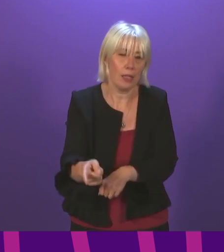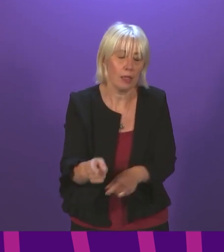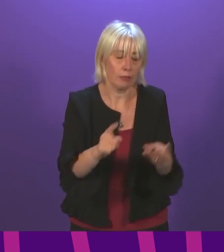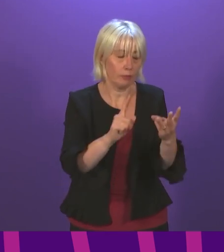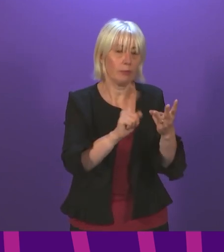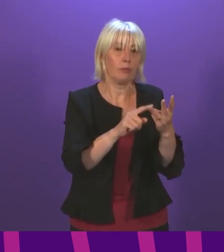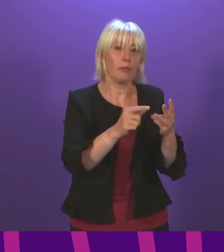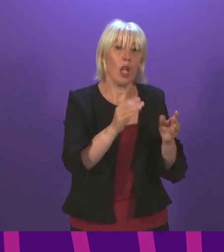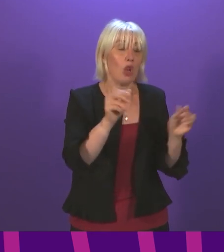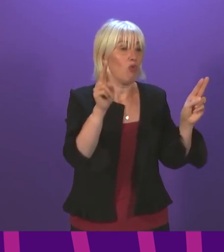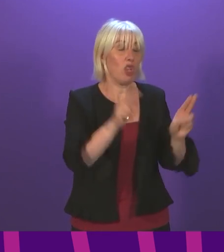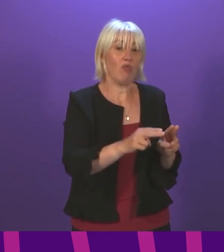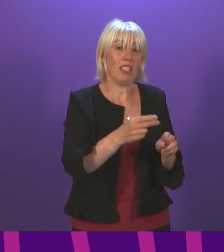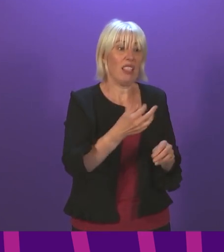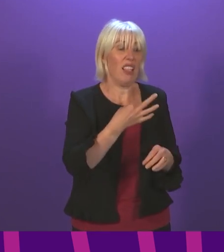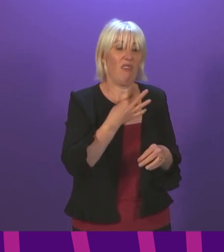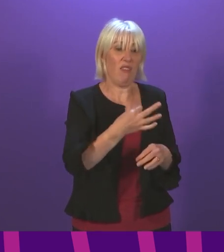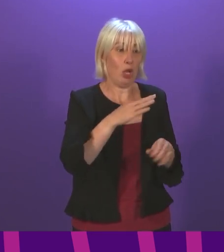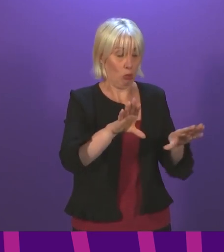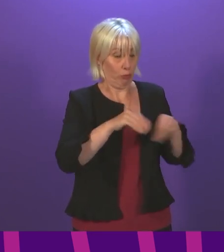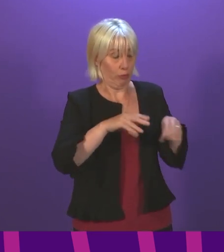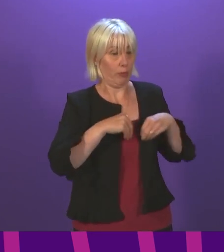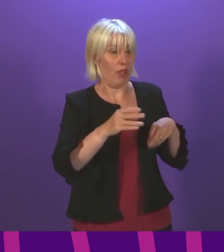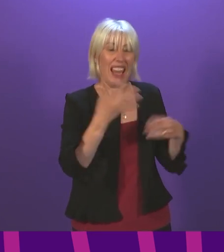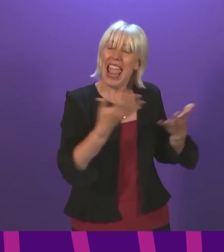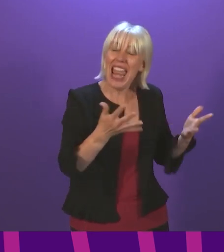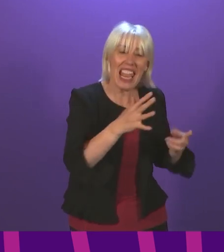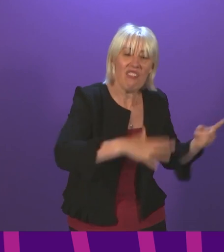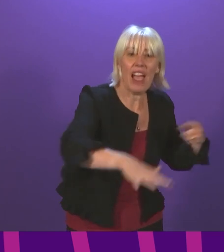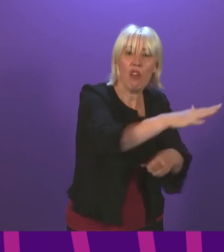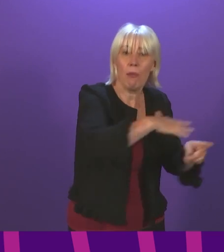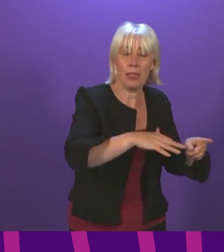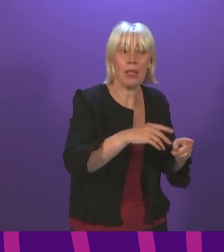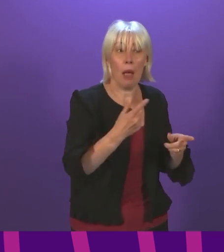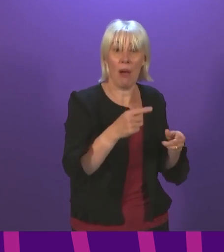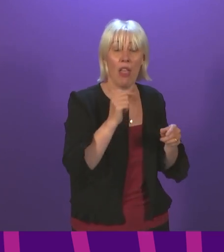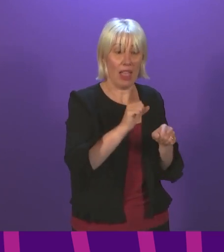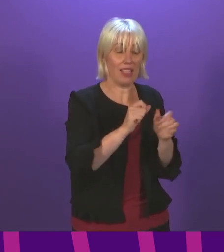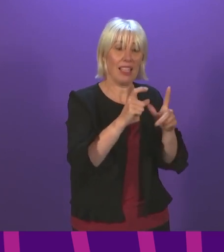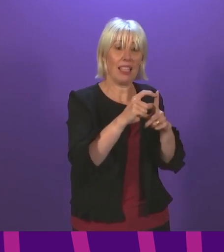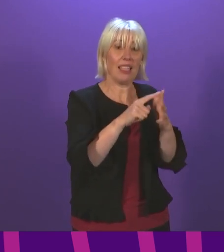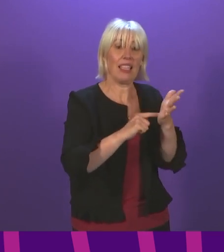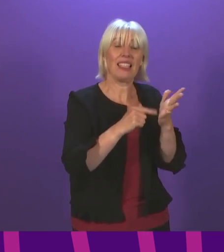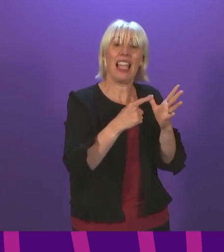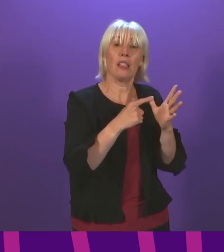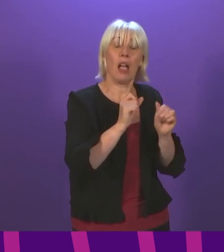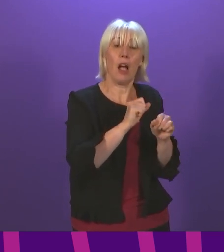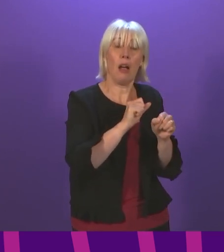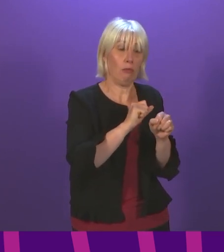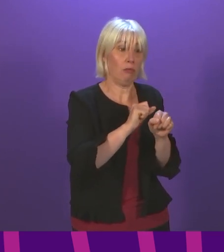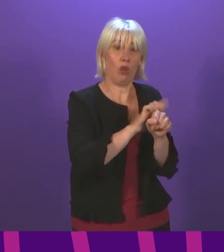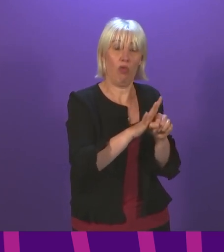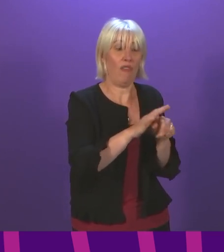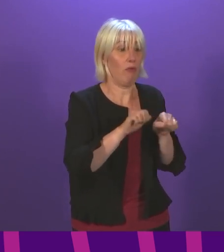transmission risk from an infectious person in any given environment. And given the high transmissibility of the Delta variant, vaccine passports